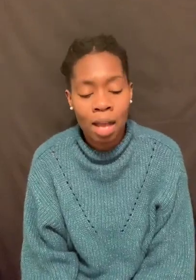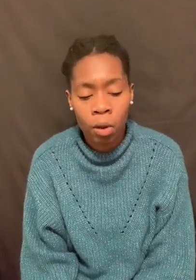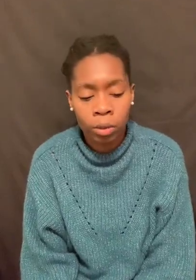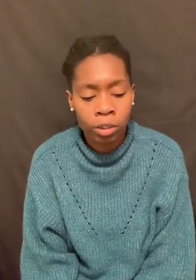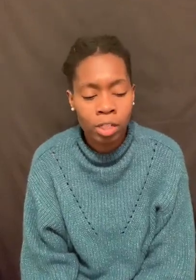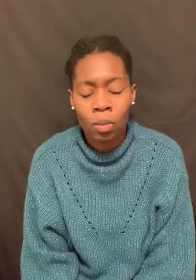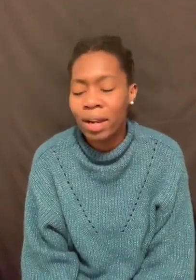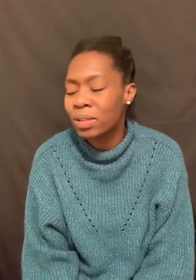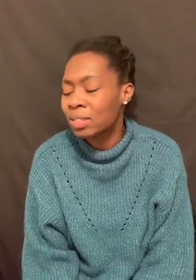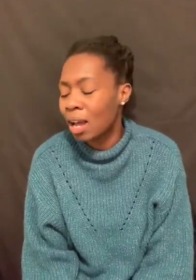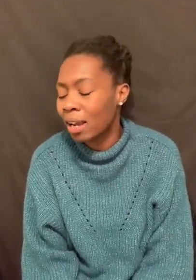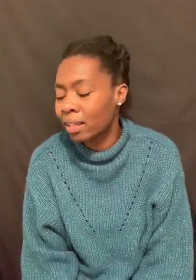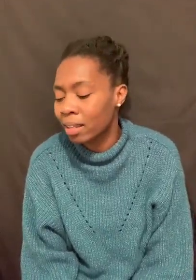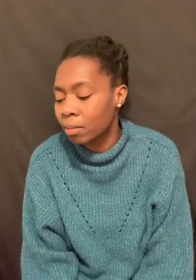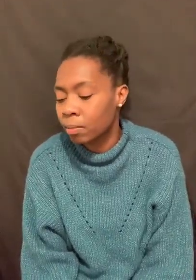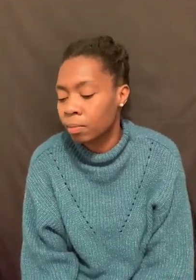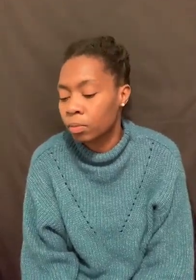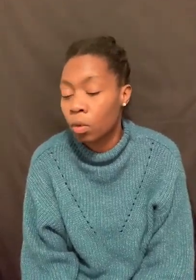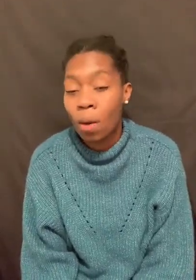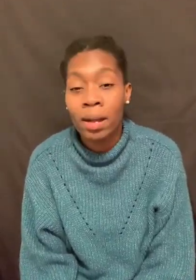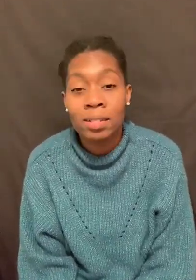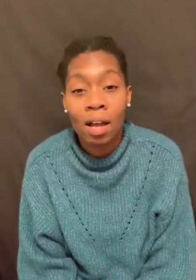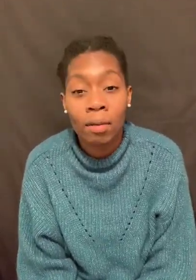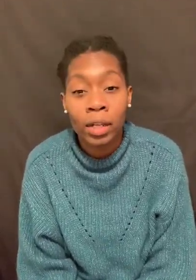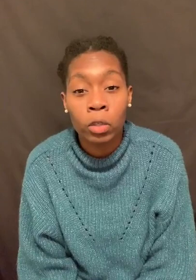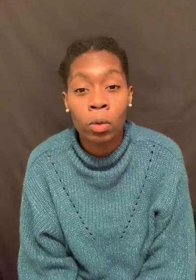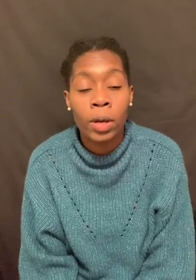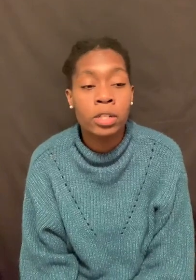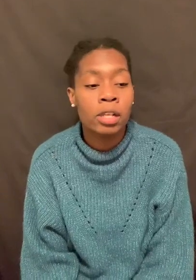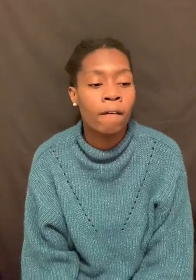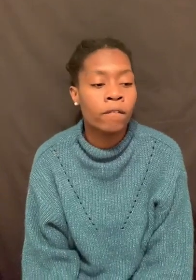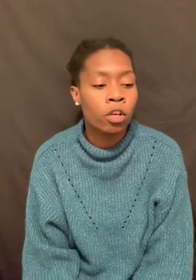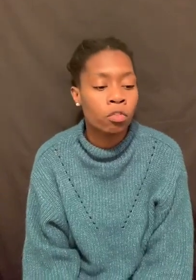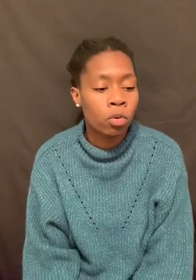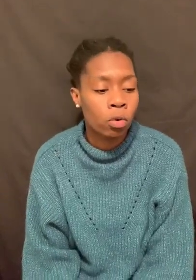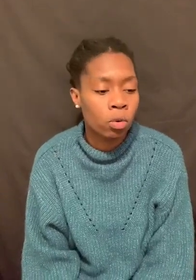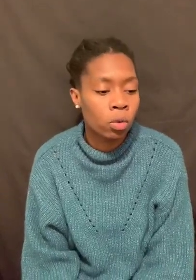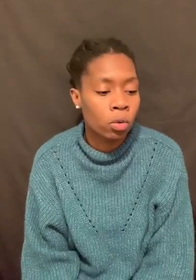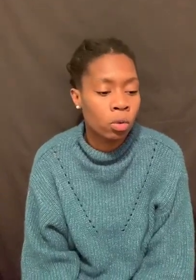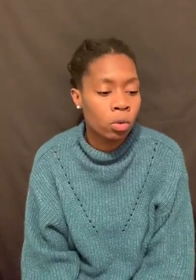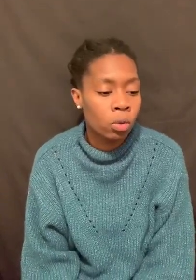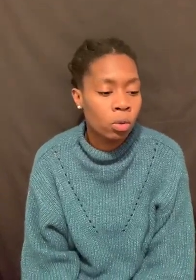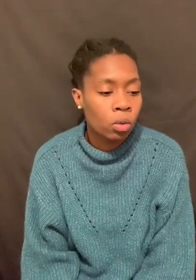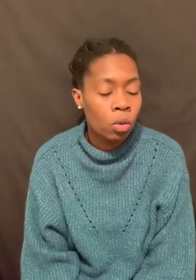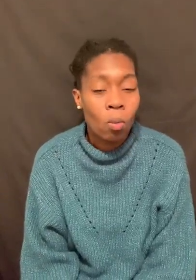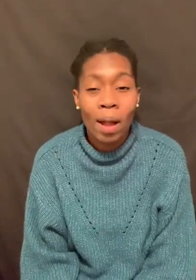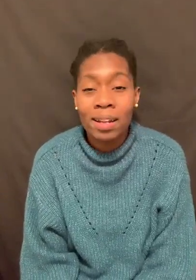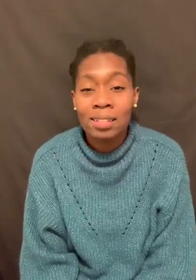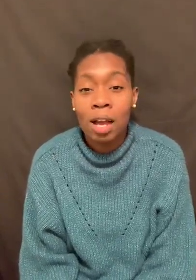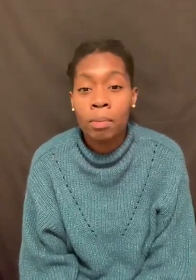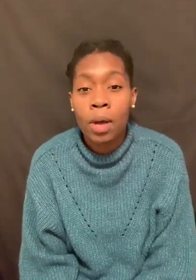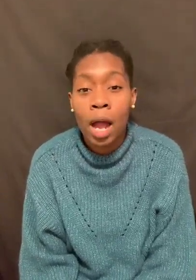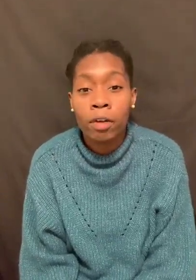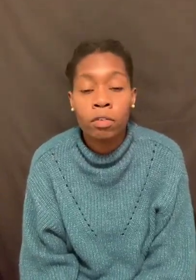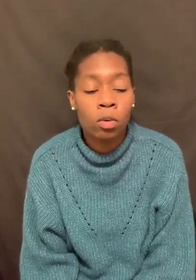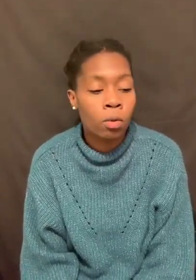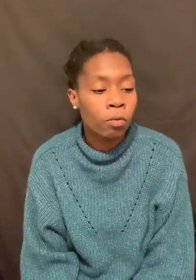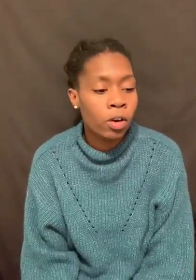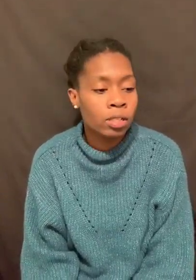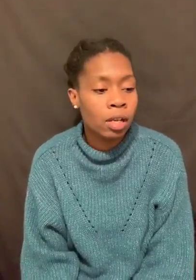But not go to church. Why do you sound like them? Why do you sound like the road? do you sound fearful? Why do you sound prideful, first